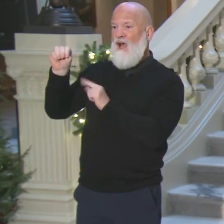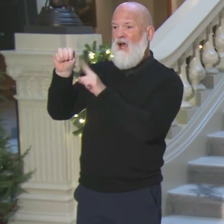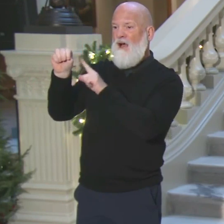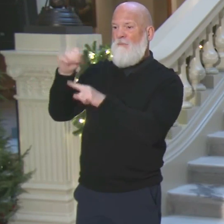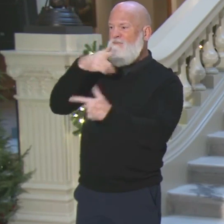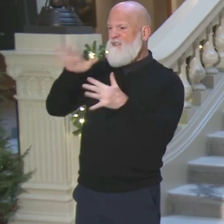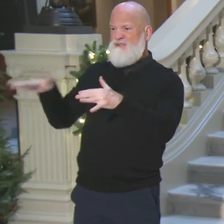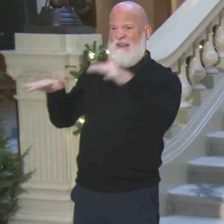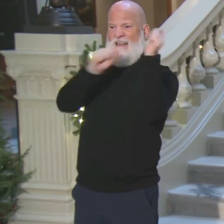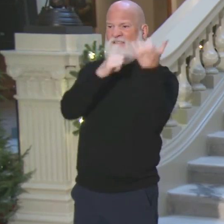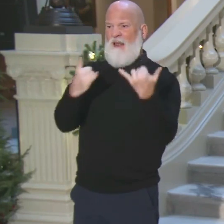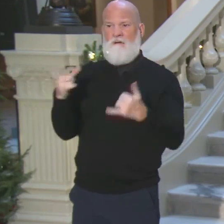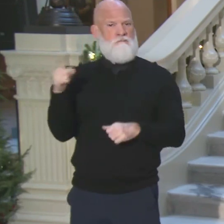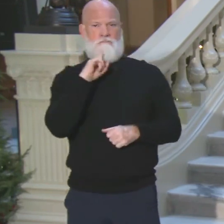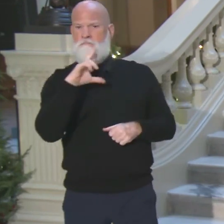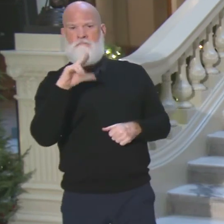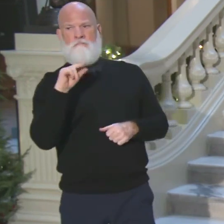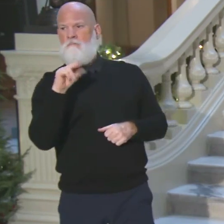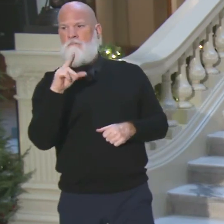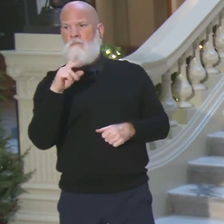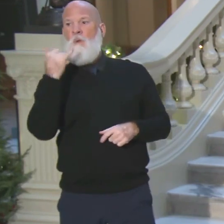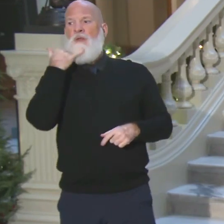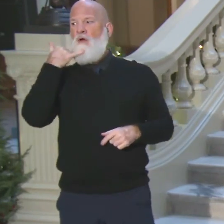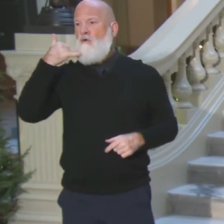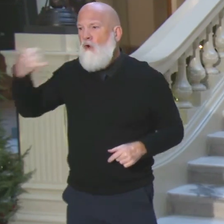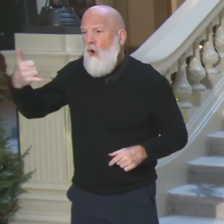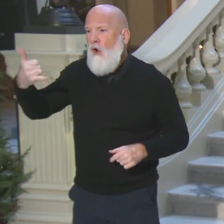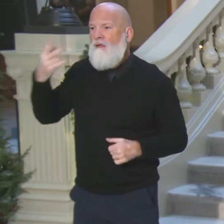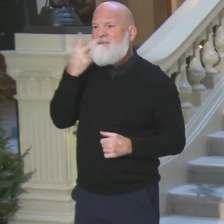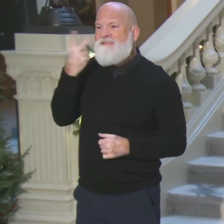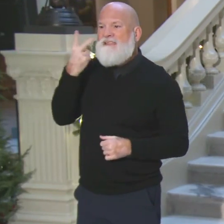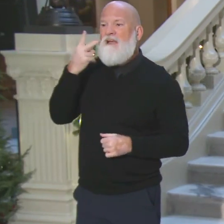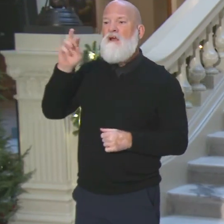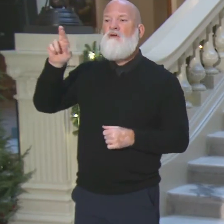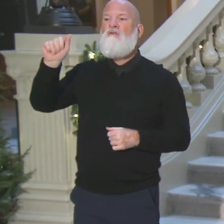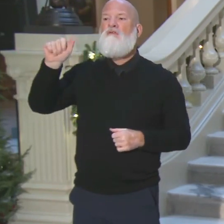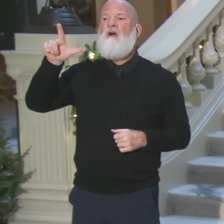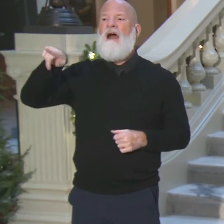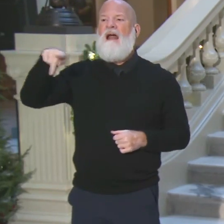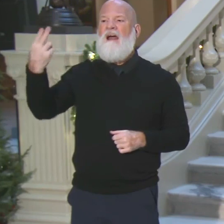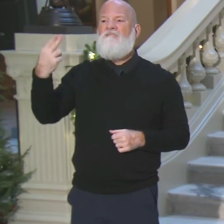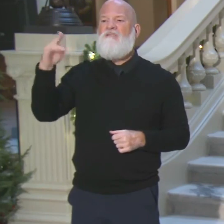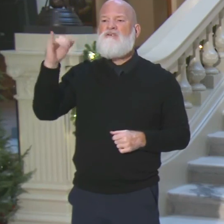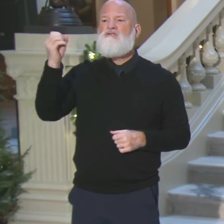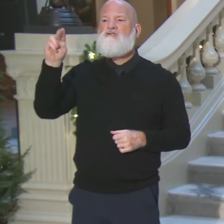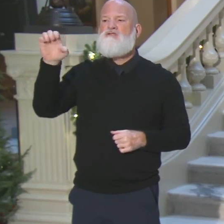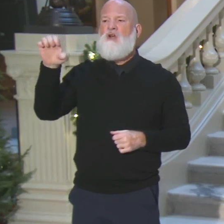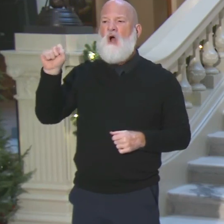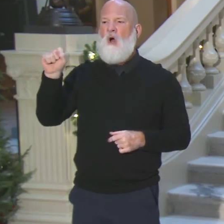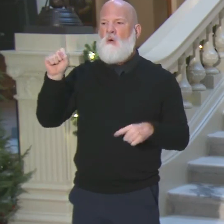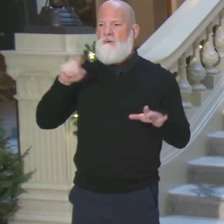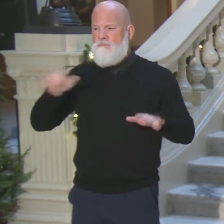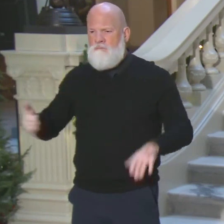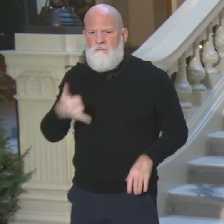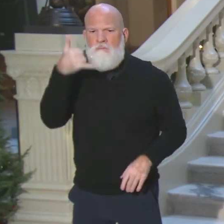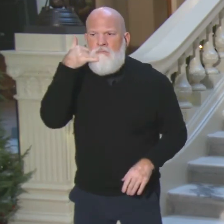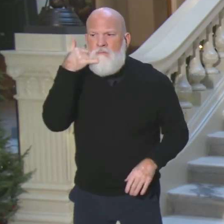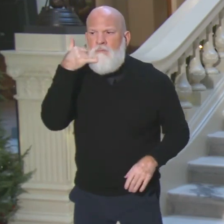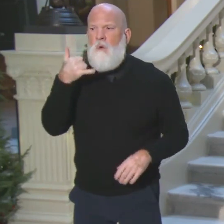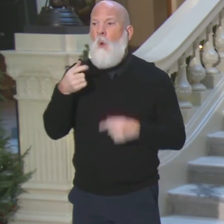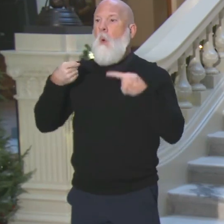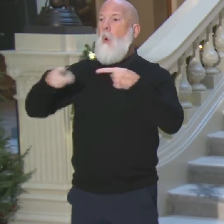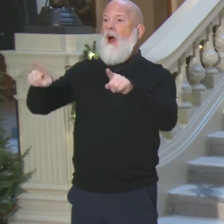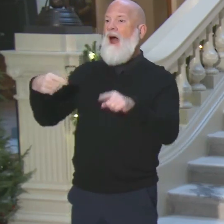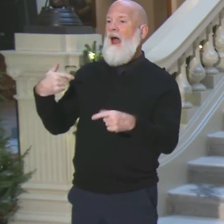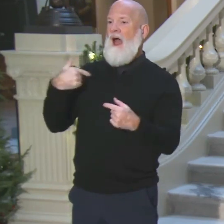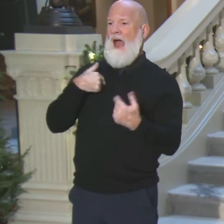Then you see Ralph Jones at State Farm Marina getting a phone call around that time as he's literally with blue seals in his hand to